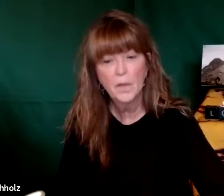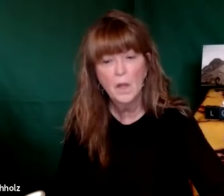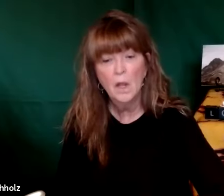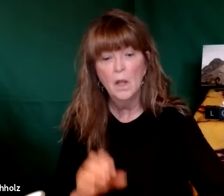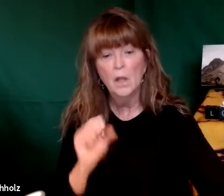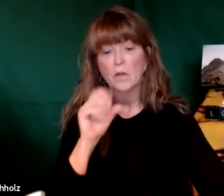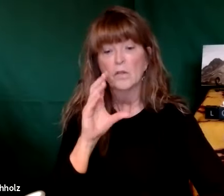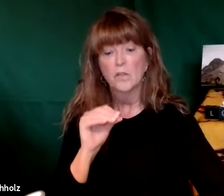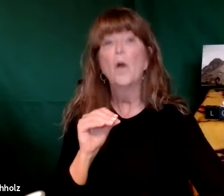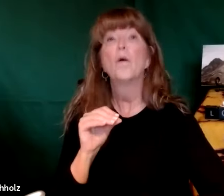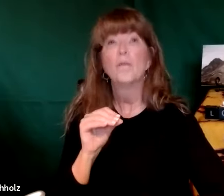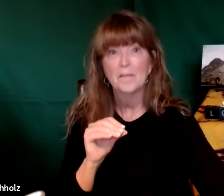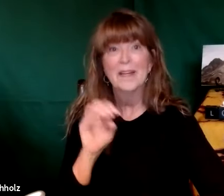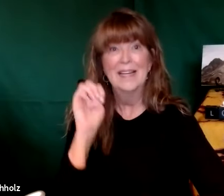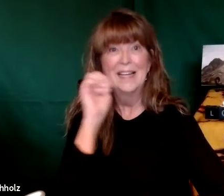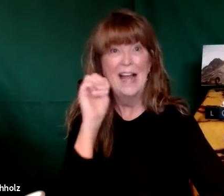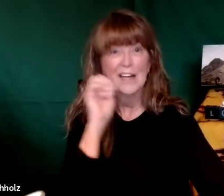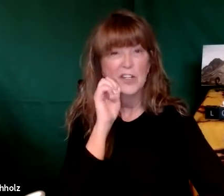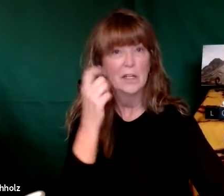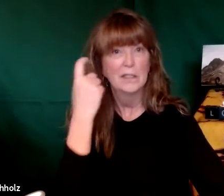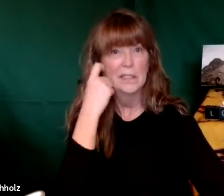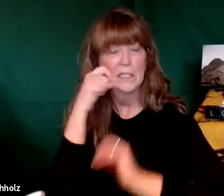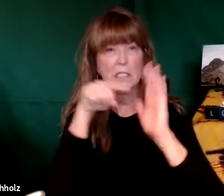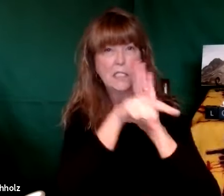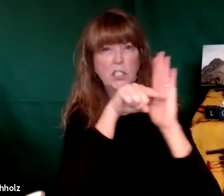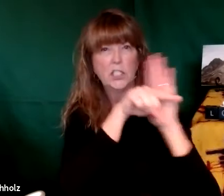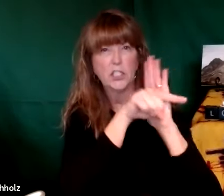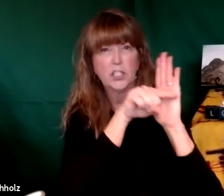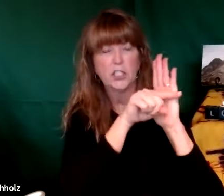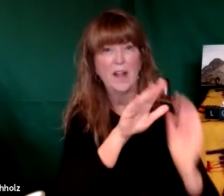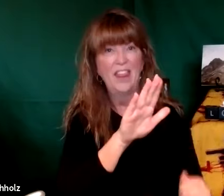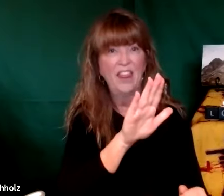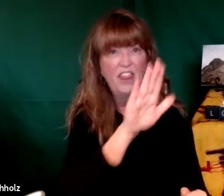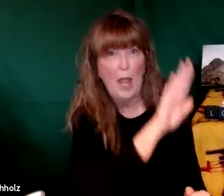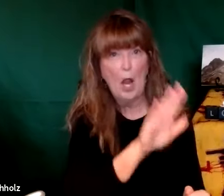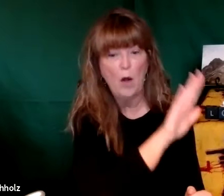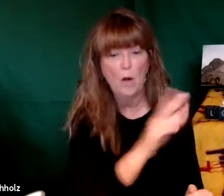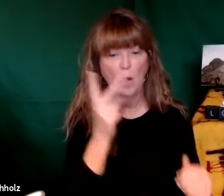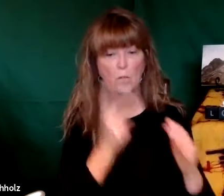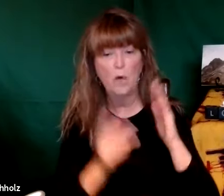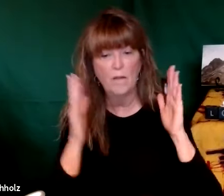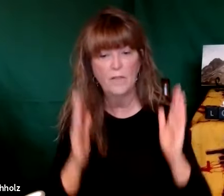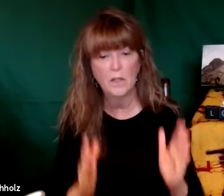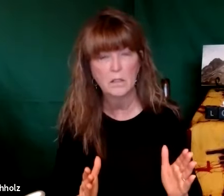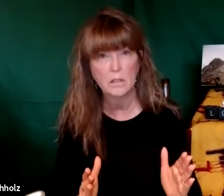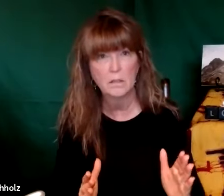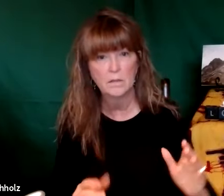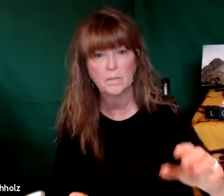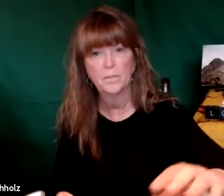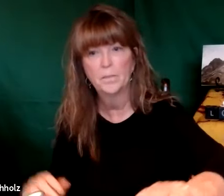of our god and so Elijah had just killed